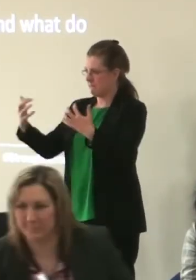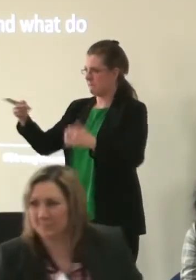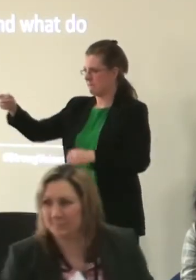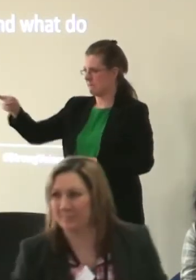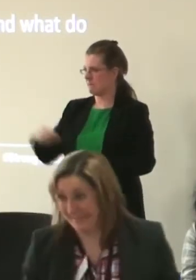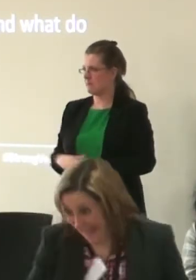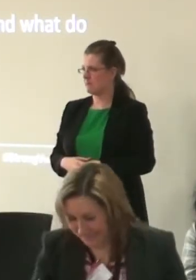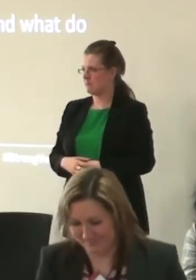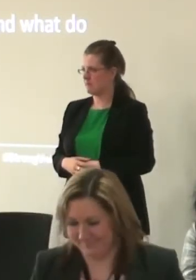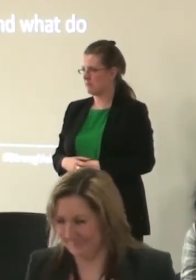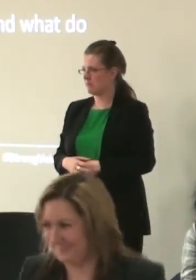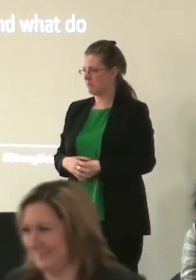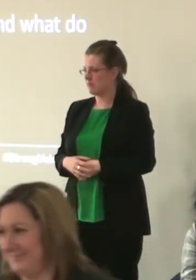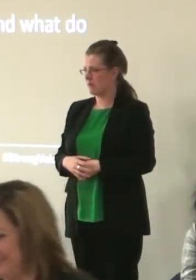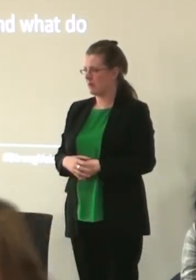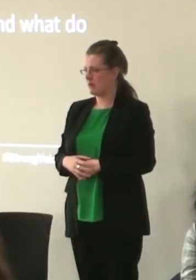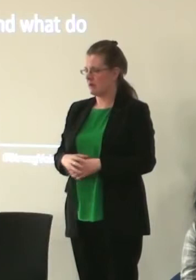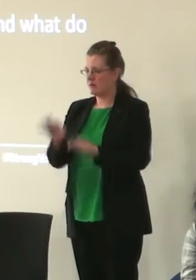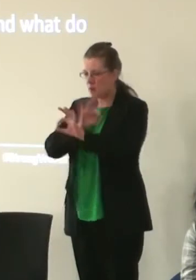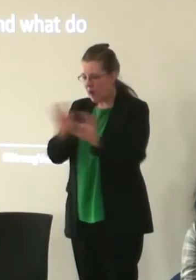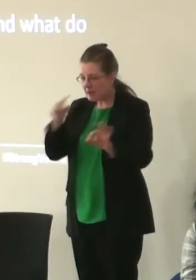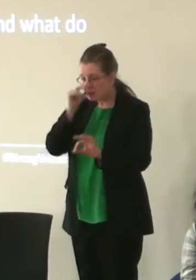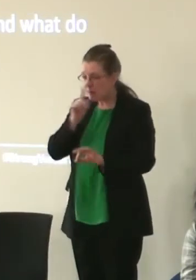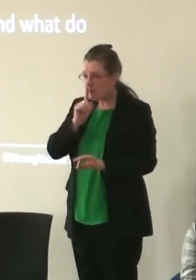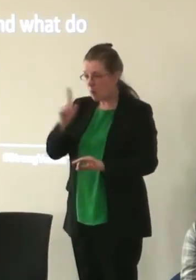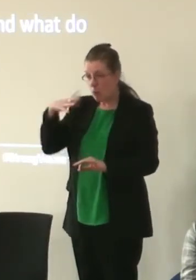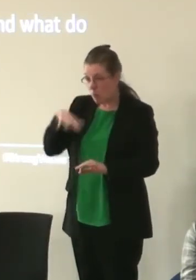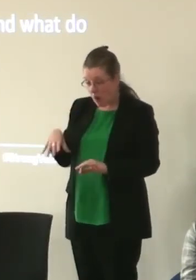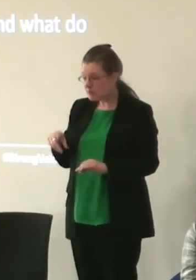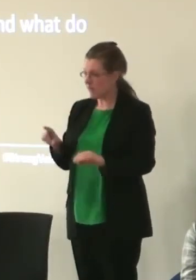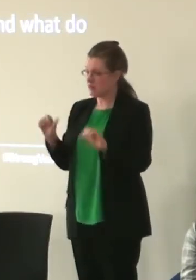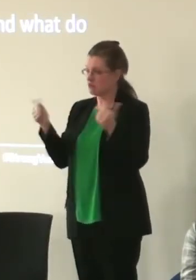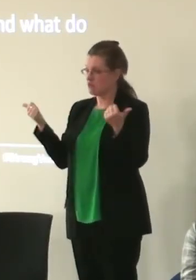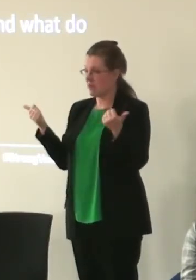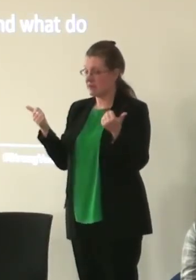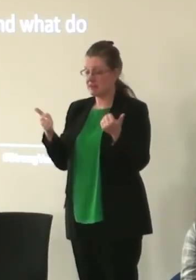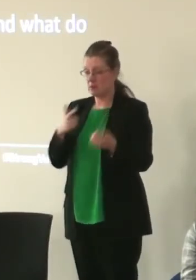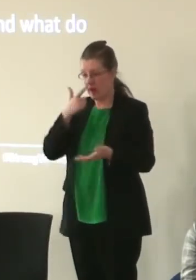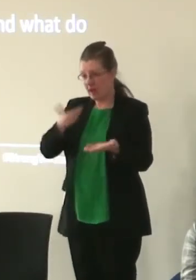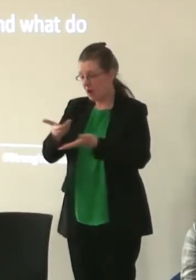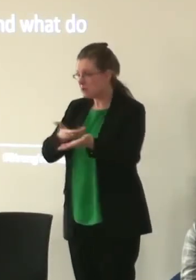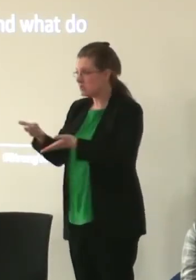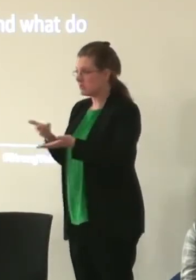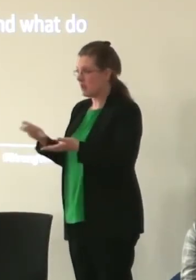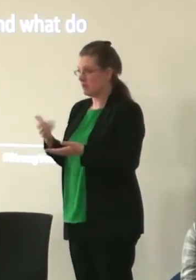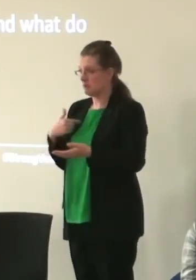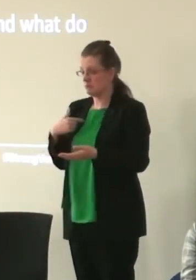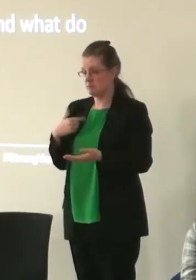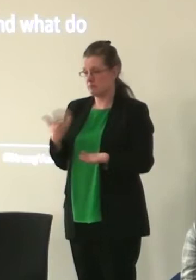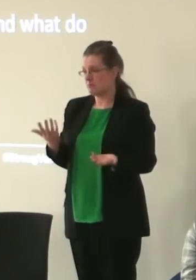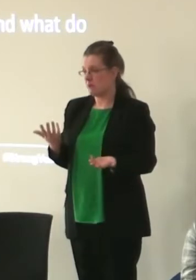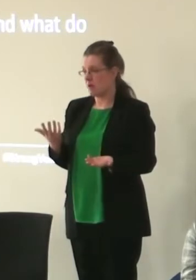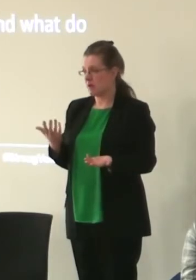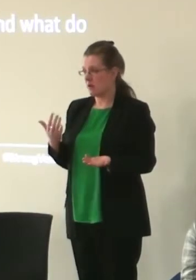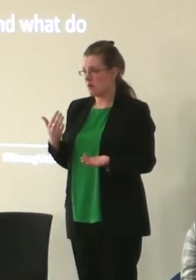young people consulting with what they were asking what they want to do it's great we start from there but I think we're forgetting the fact that young people are